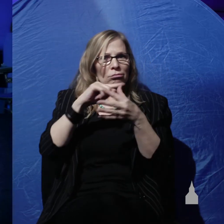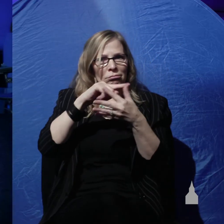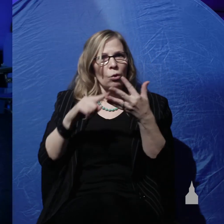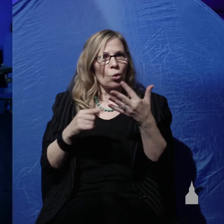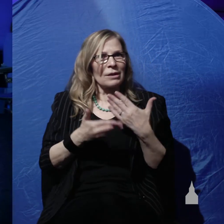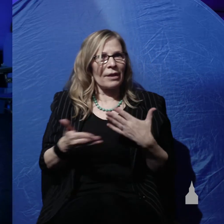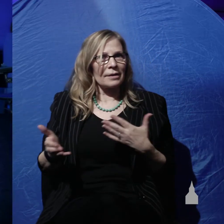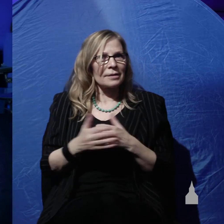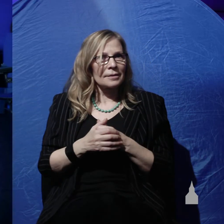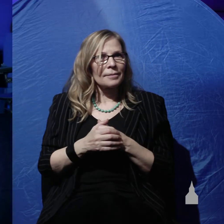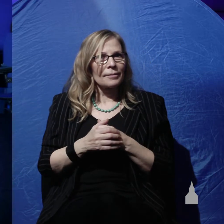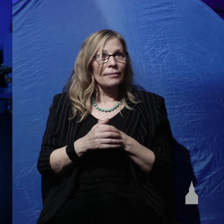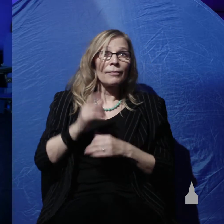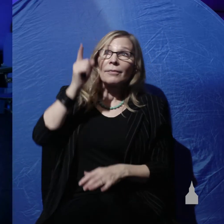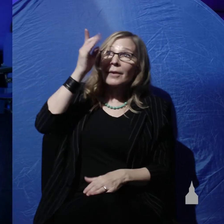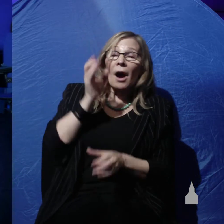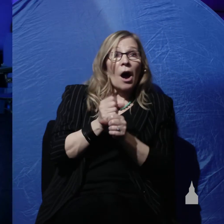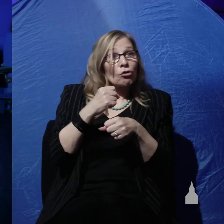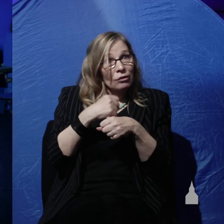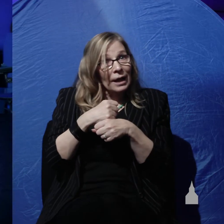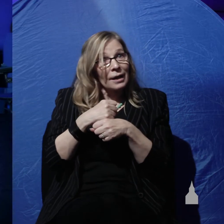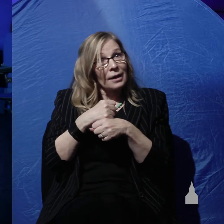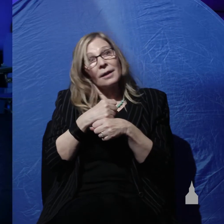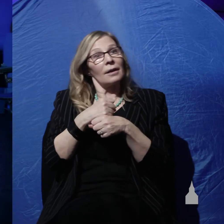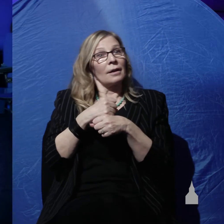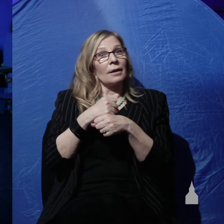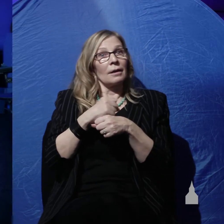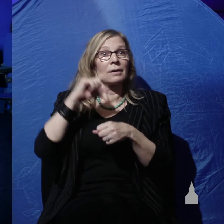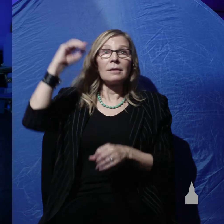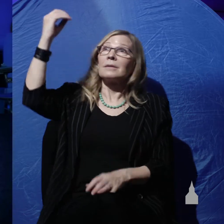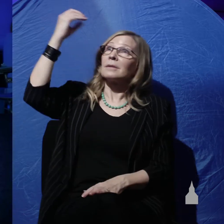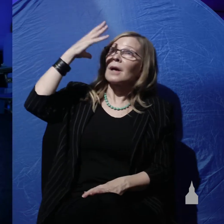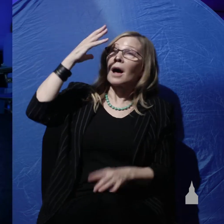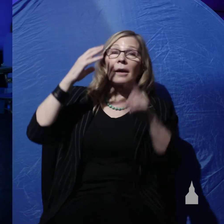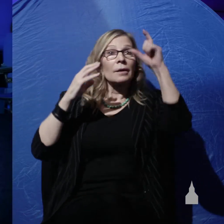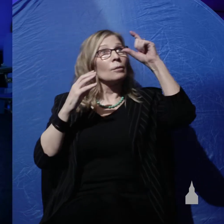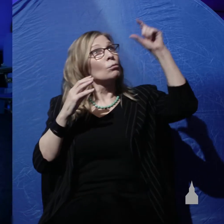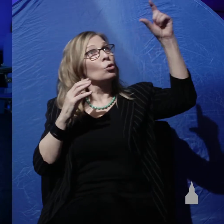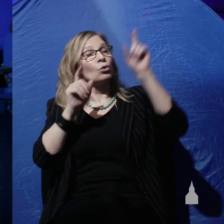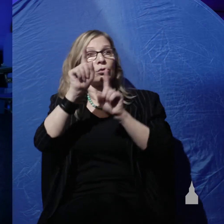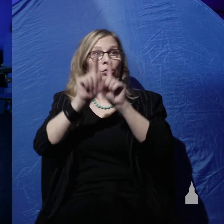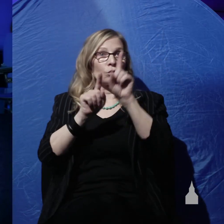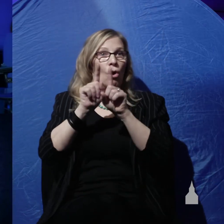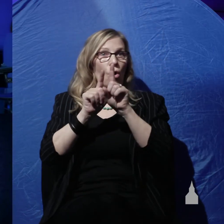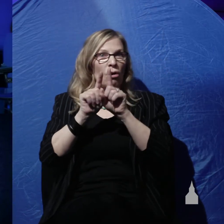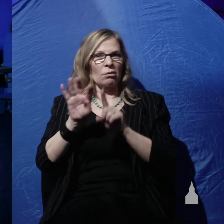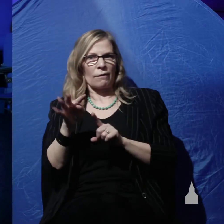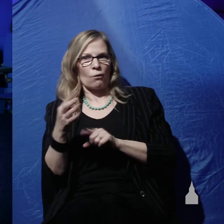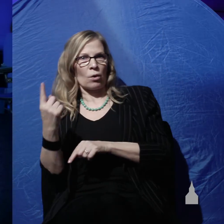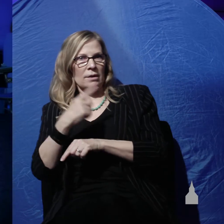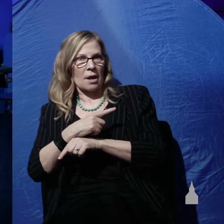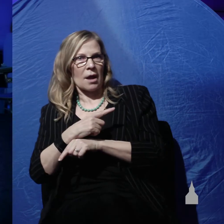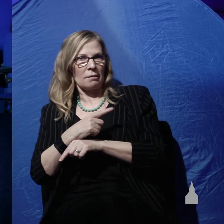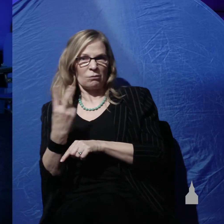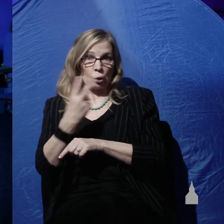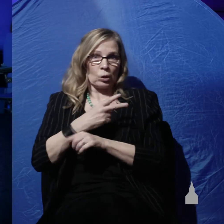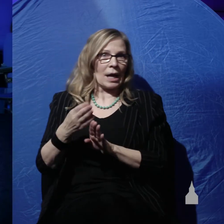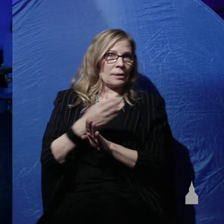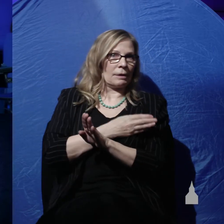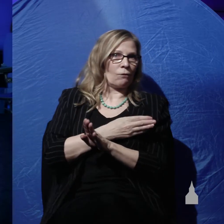God says he created those sun, moon, and stars on day four, two days before man. But if the day was